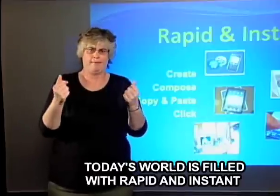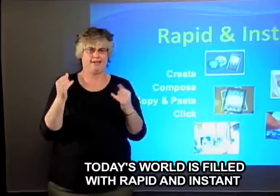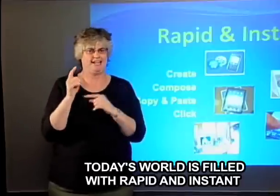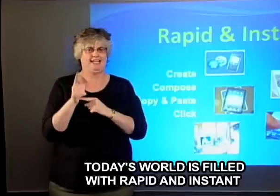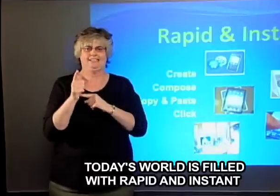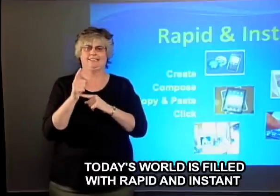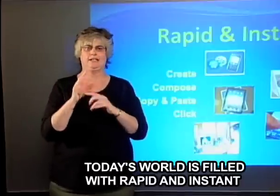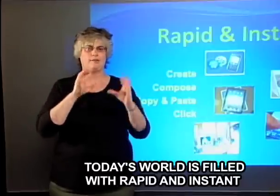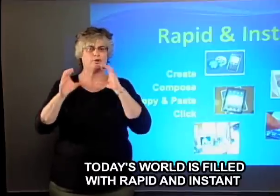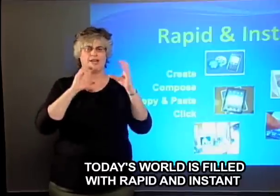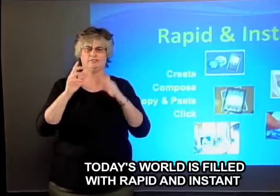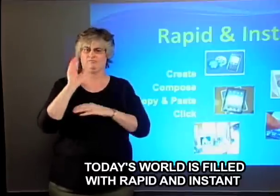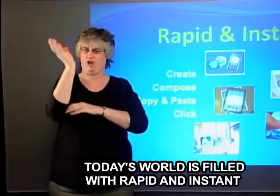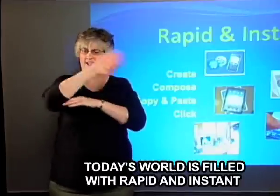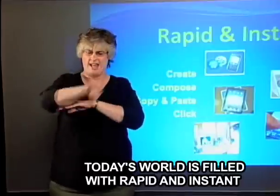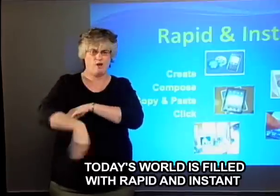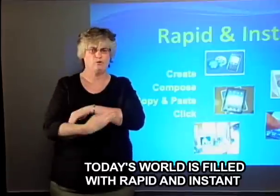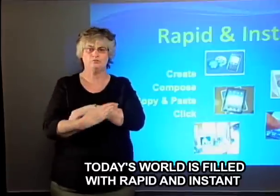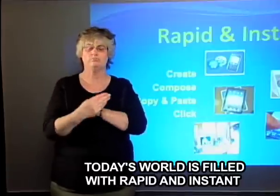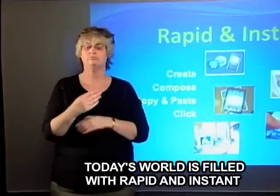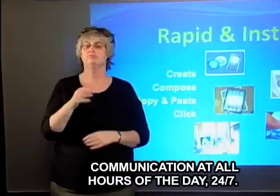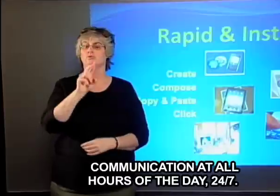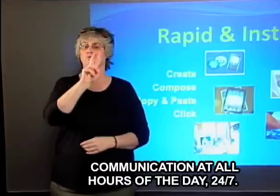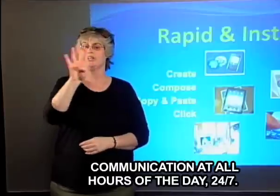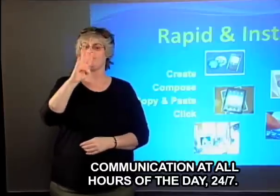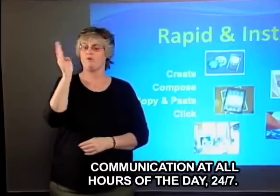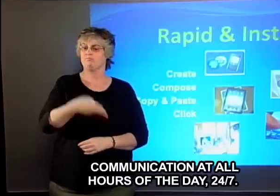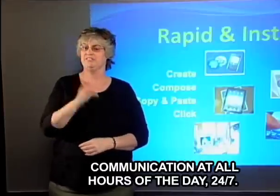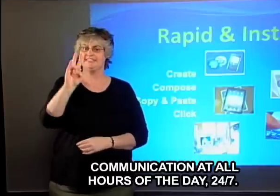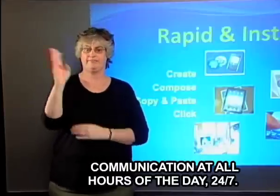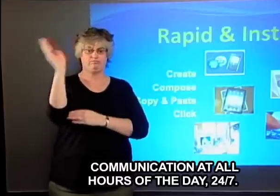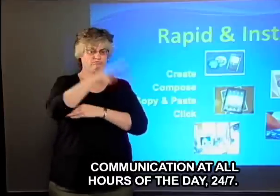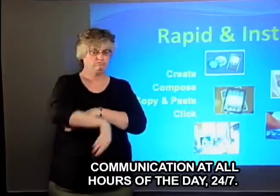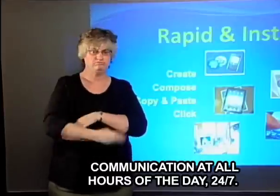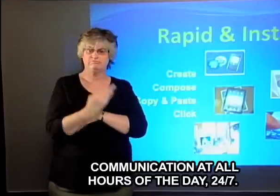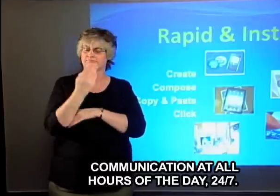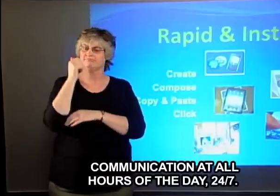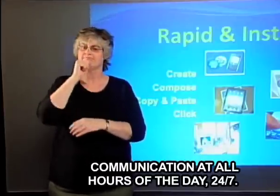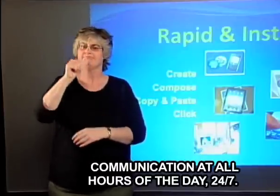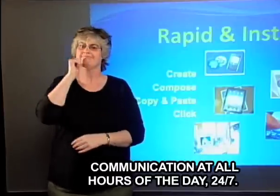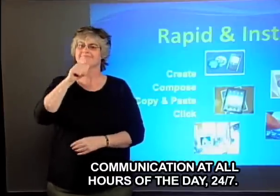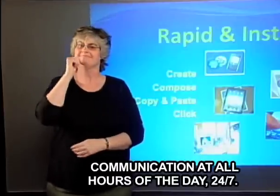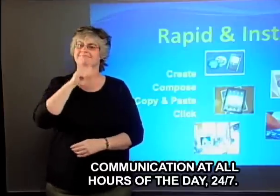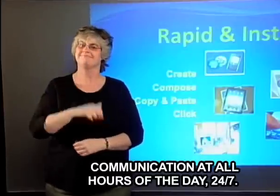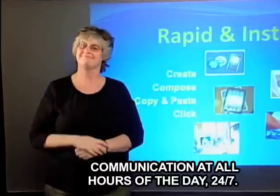world is filled with rapid and instant communication at all hours of the day, 24-7.